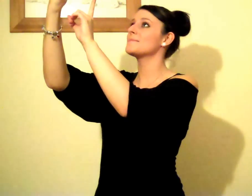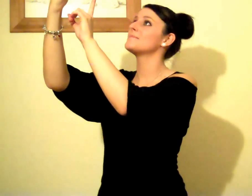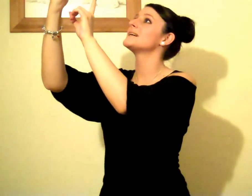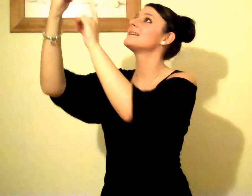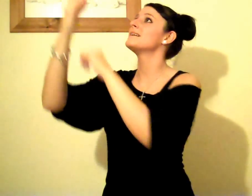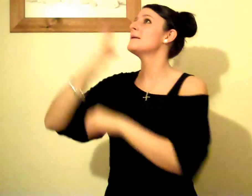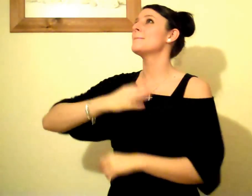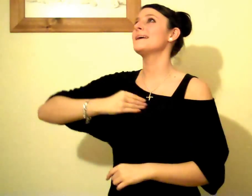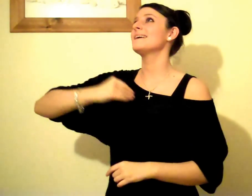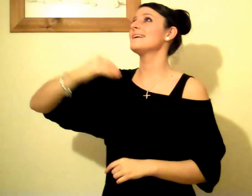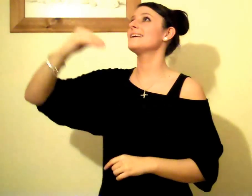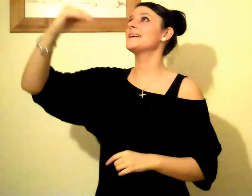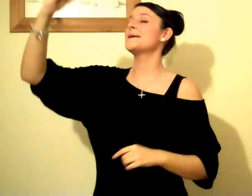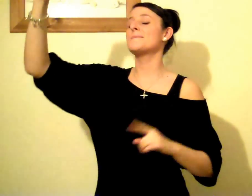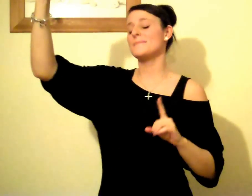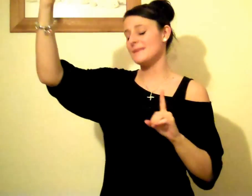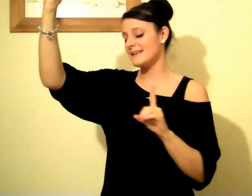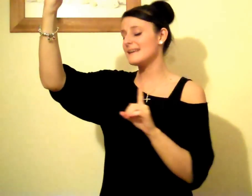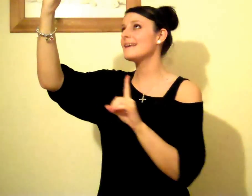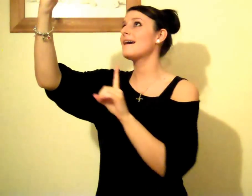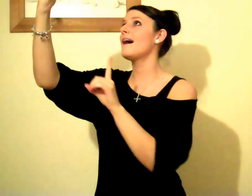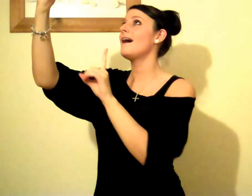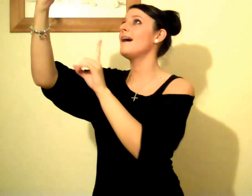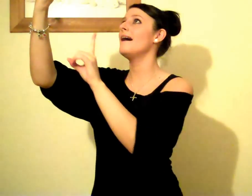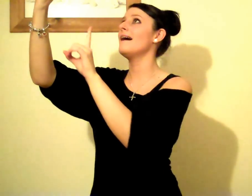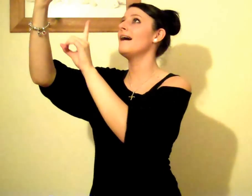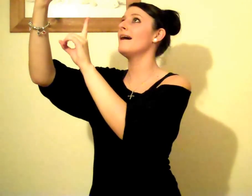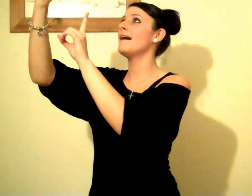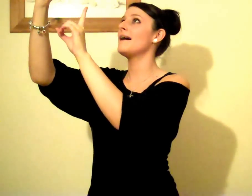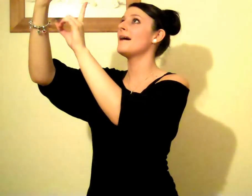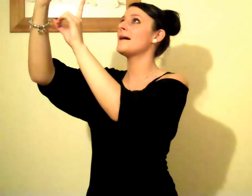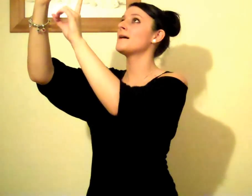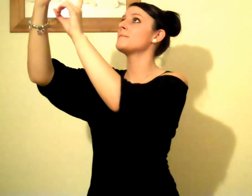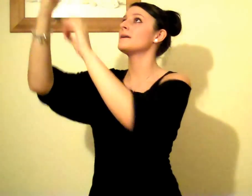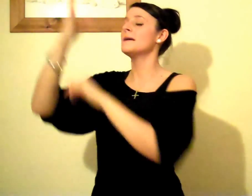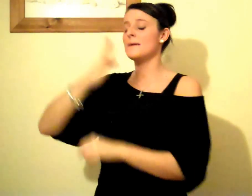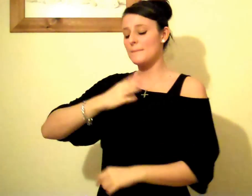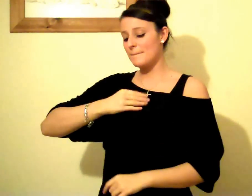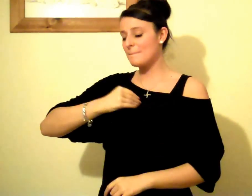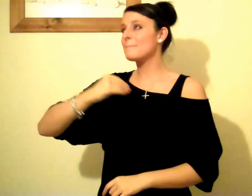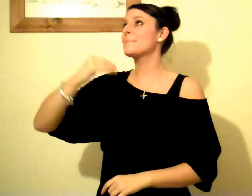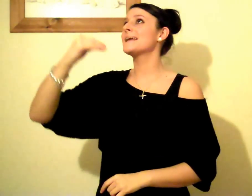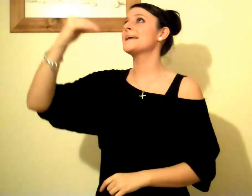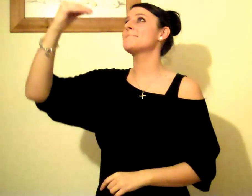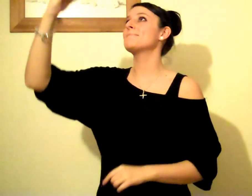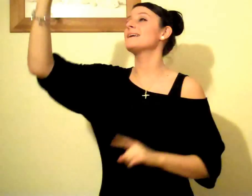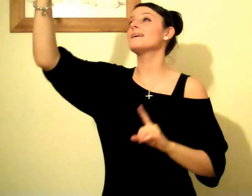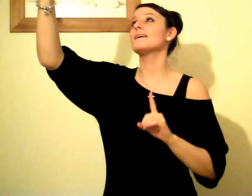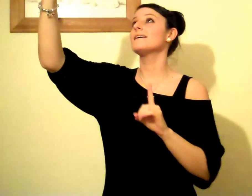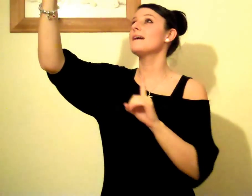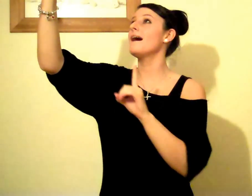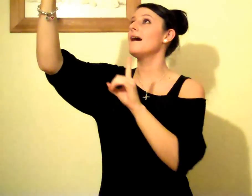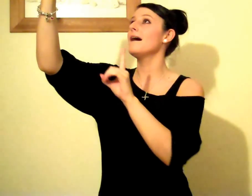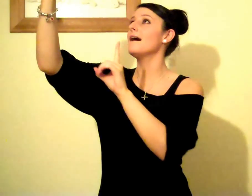Beat me up Cause beat beat me up